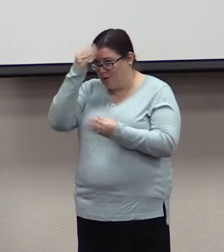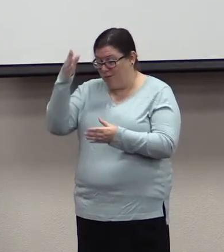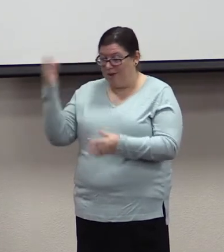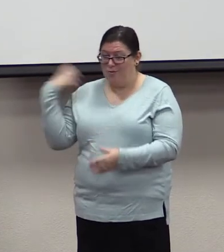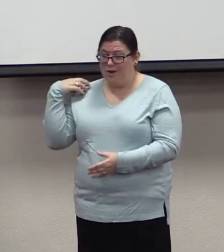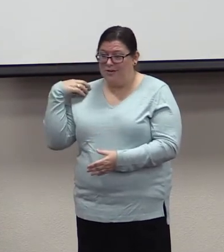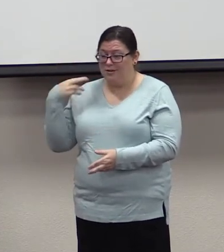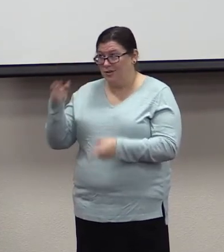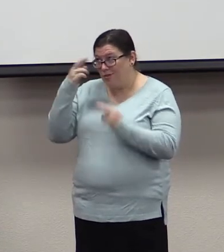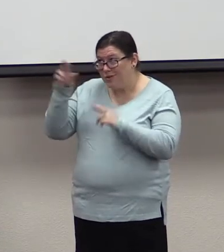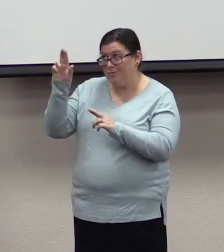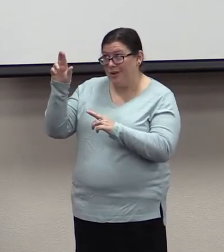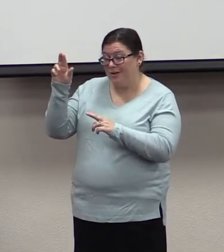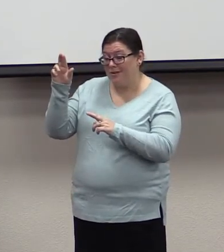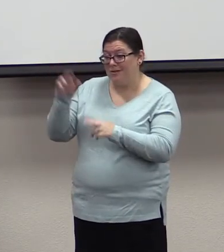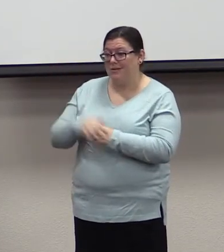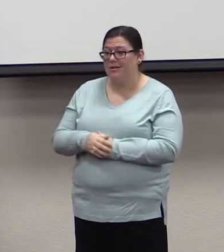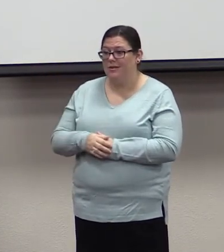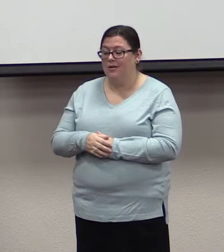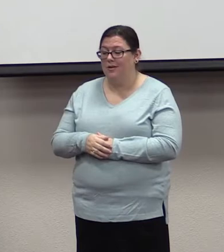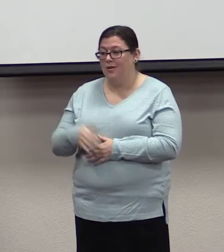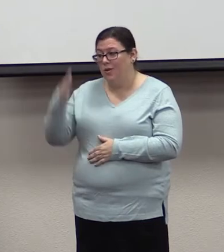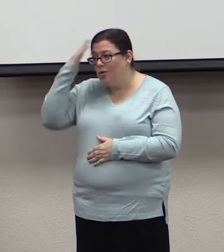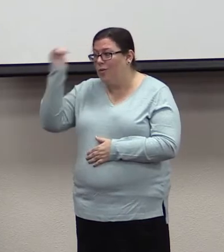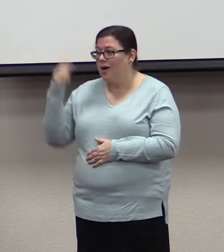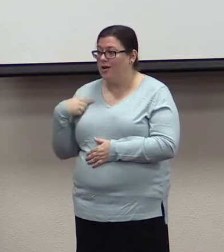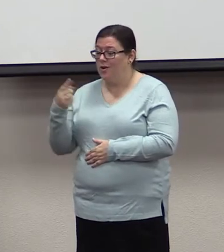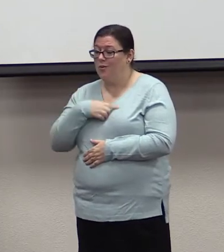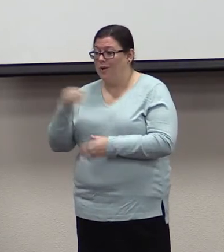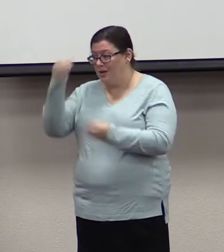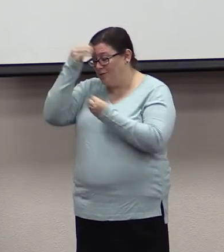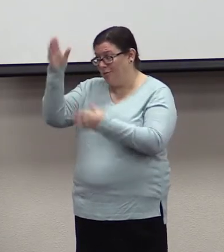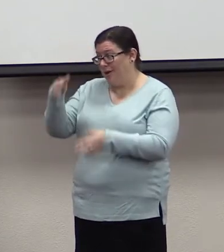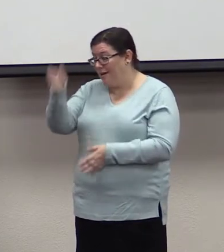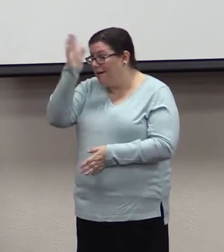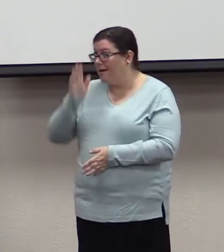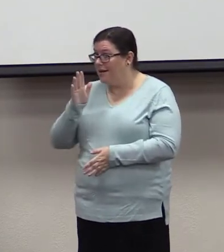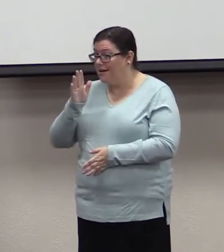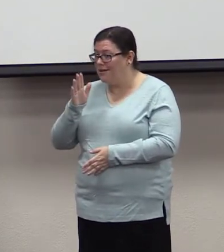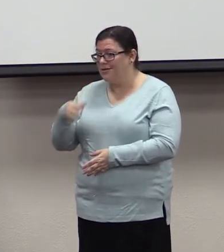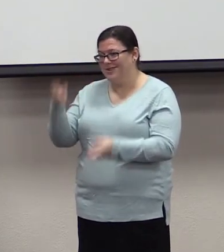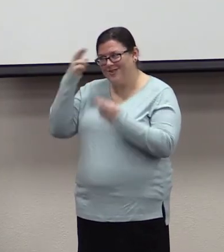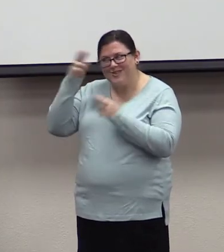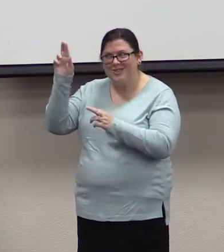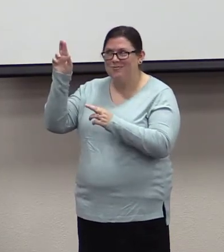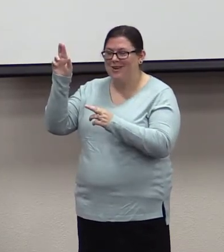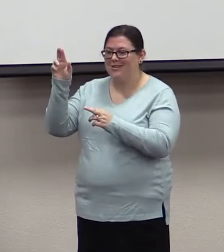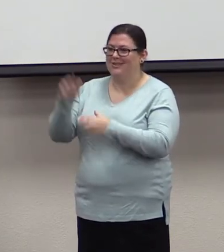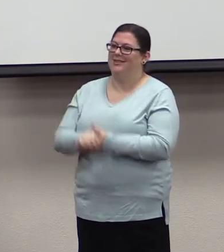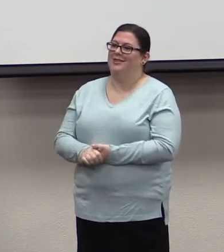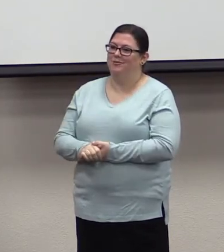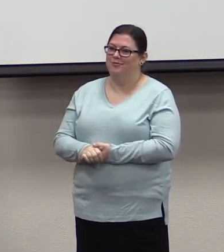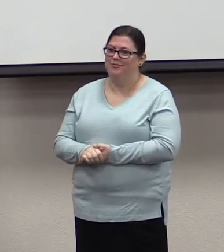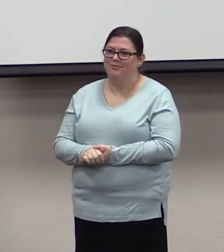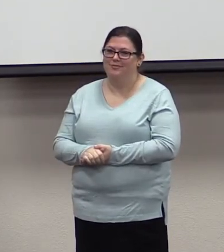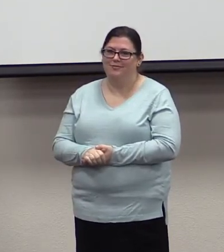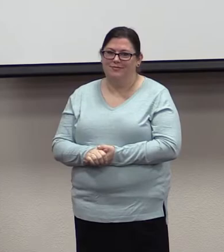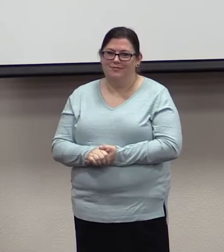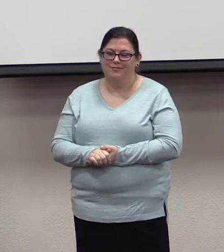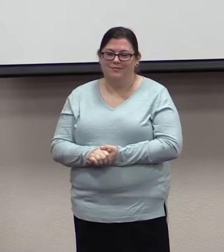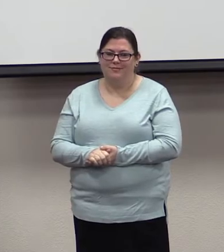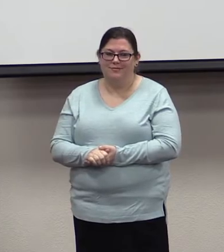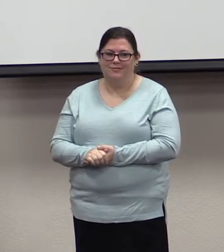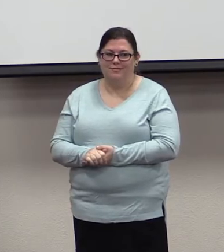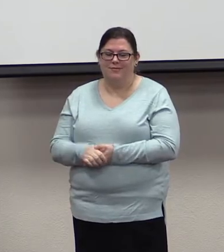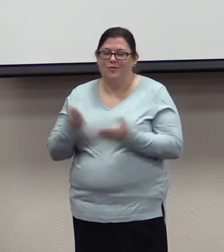Respect. And why are we to obey God? Respect. What does